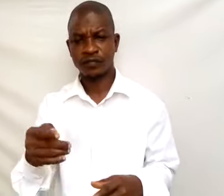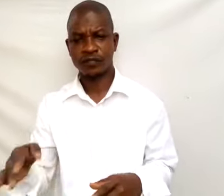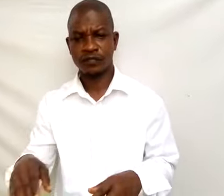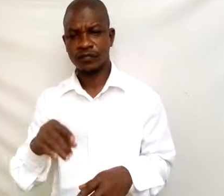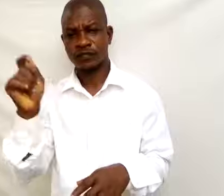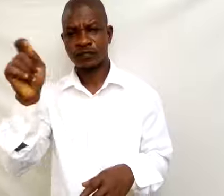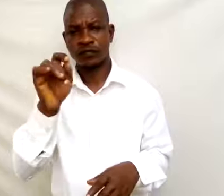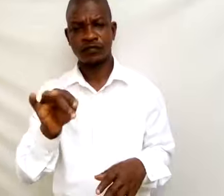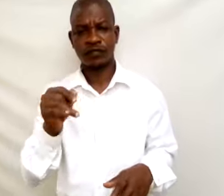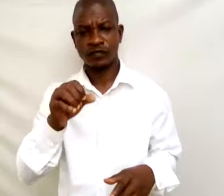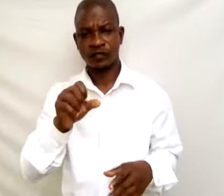solution.